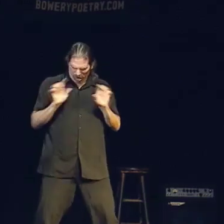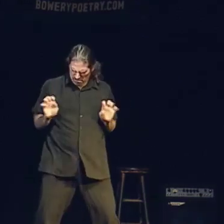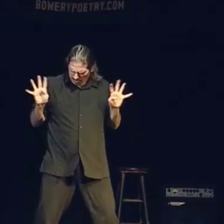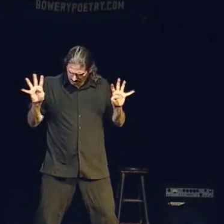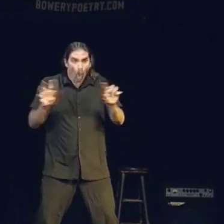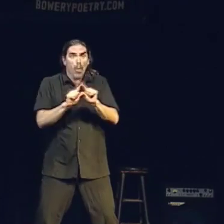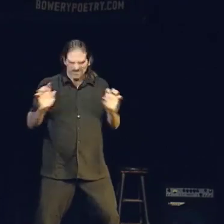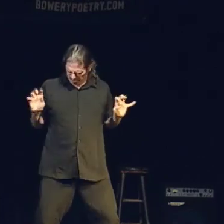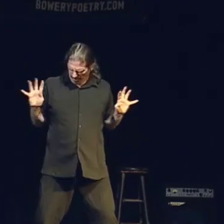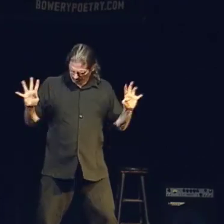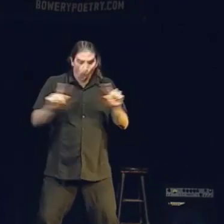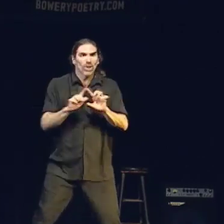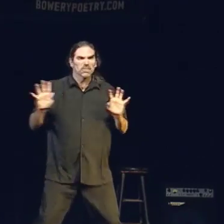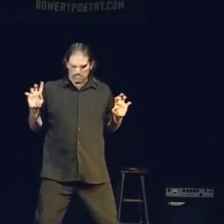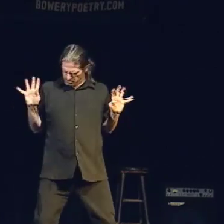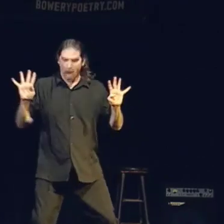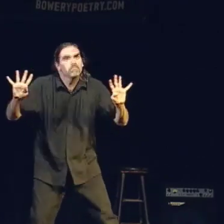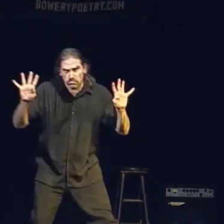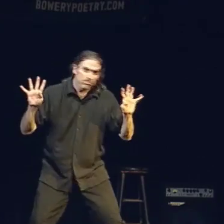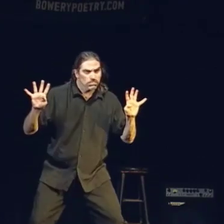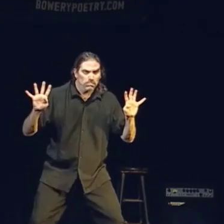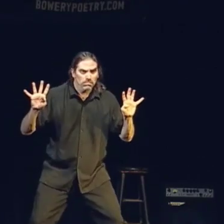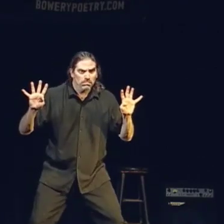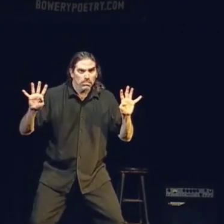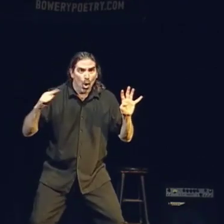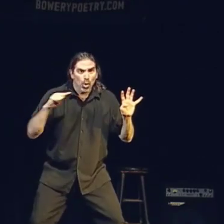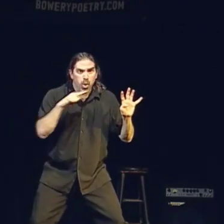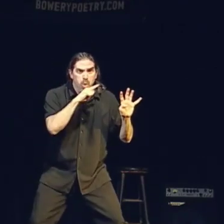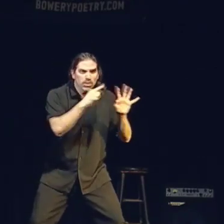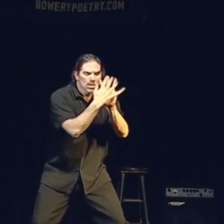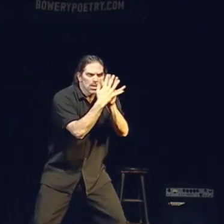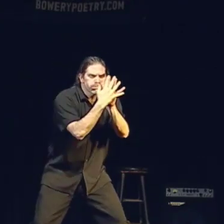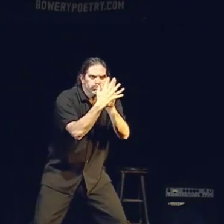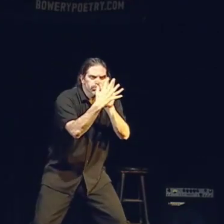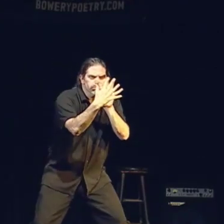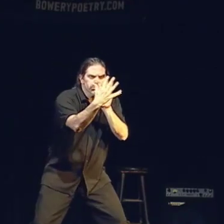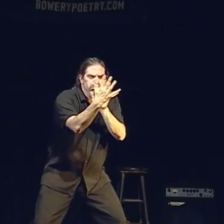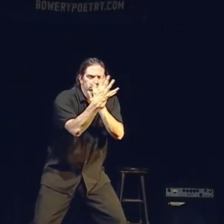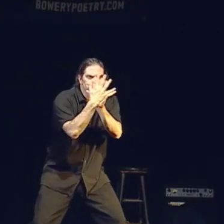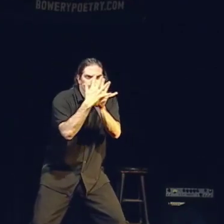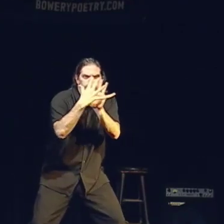Regiments of words. They line a field of maize. Blown in the breeze.